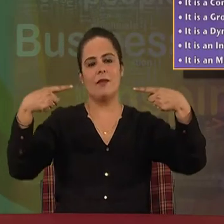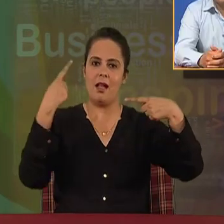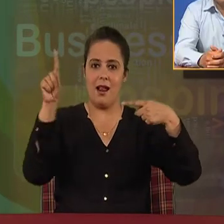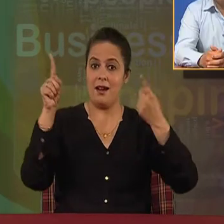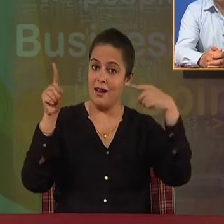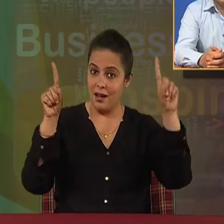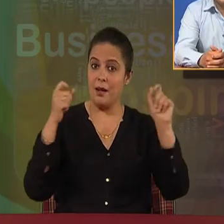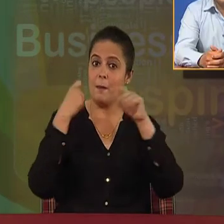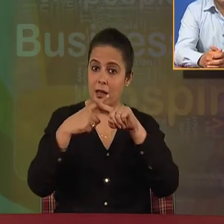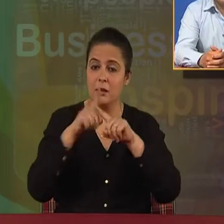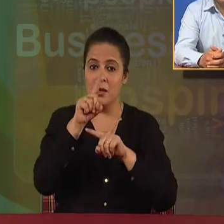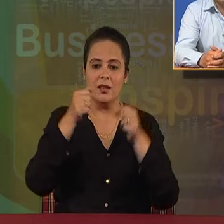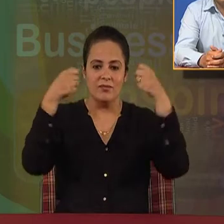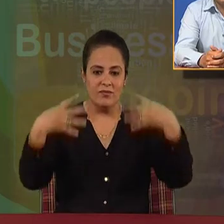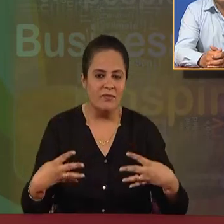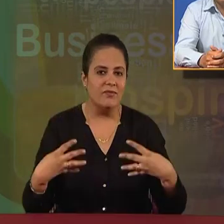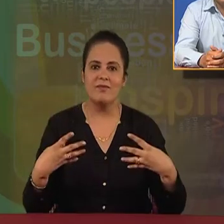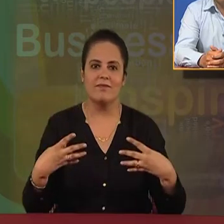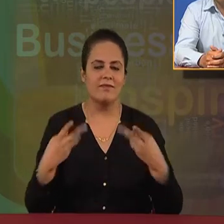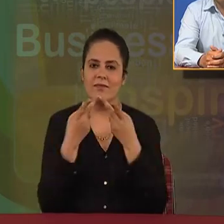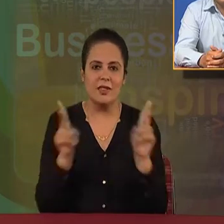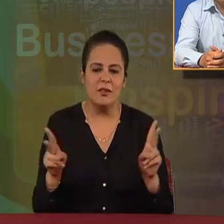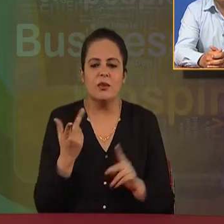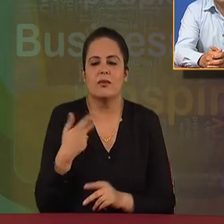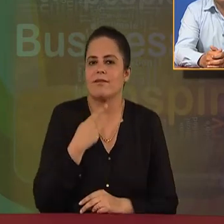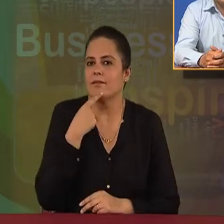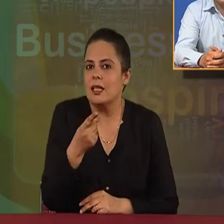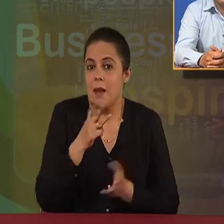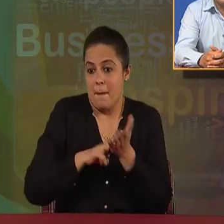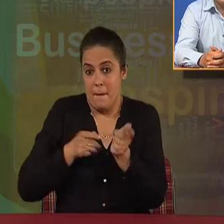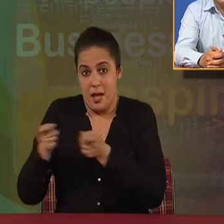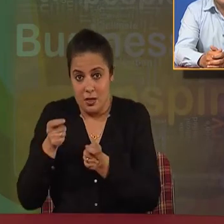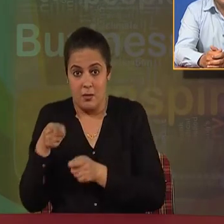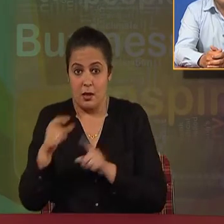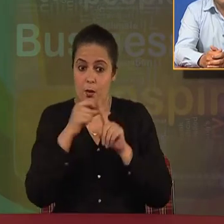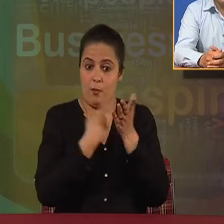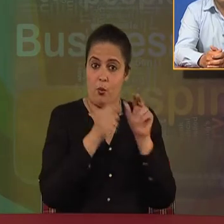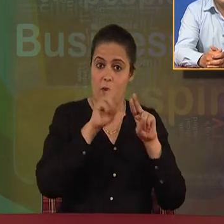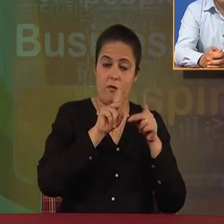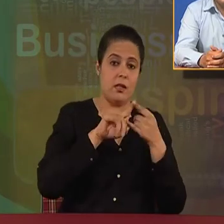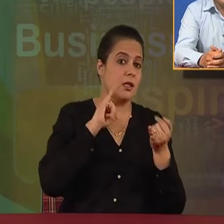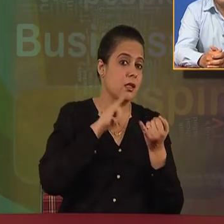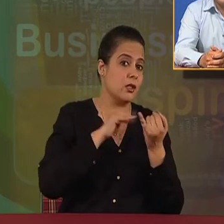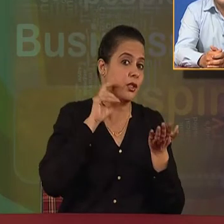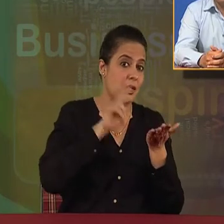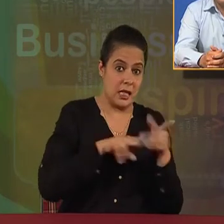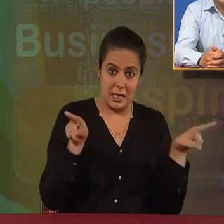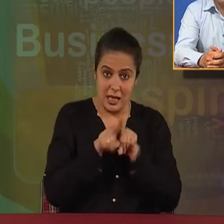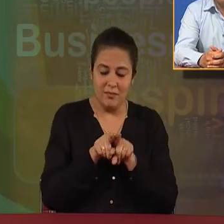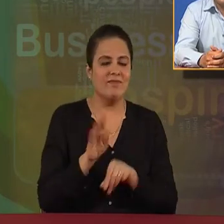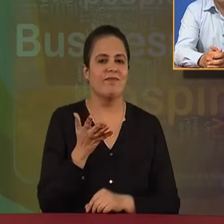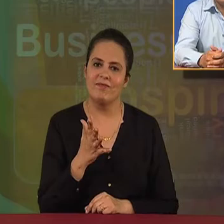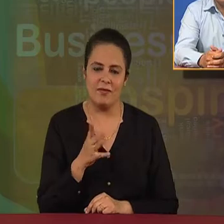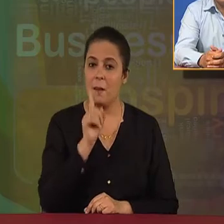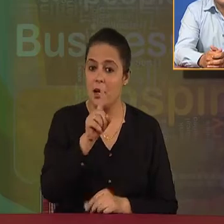So, we can't say that management is a full-fledged profession. But IIMA is working very hard in making